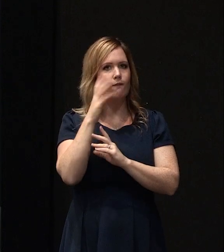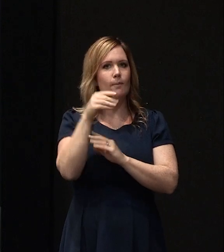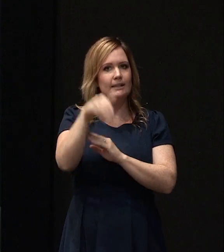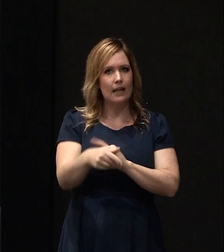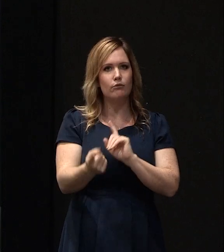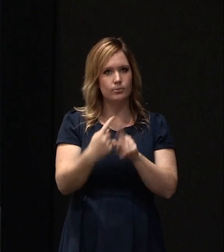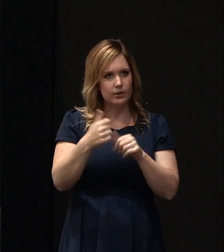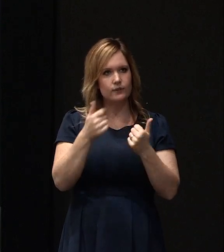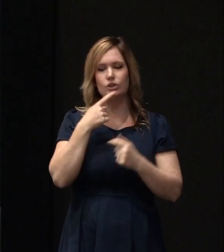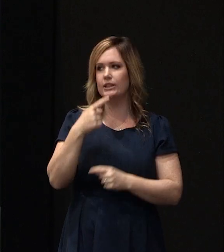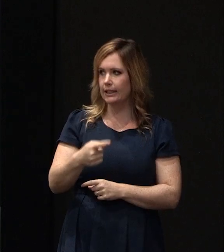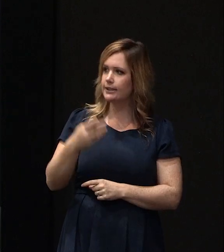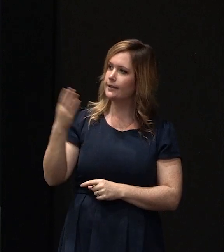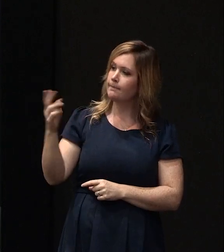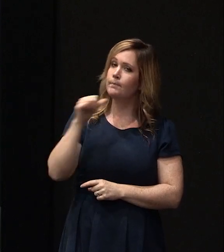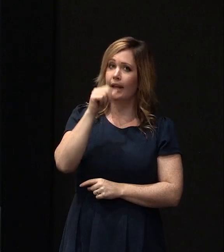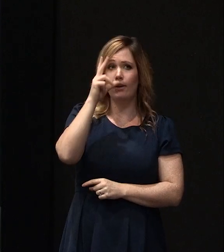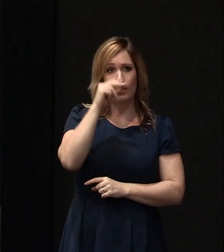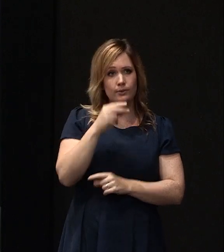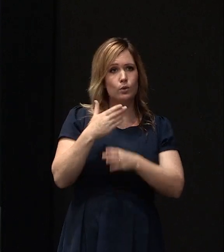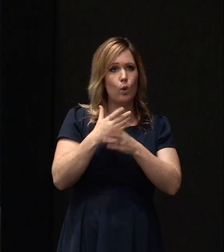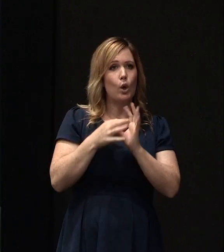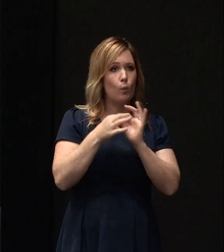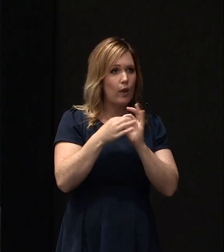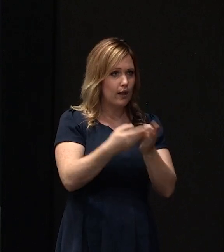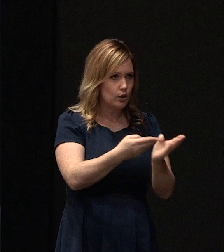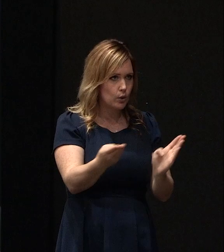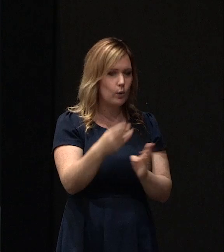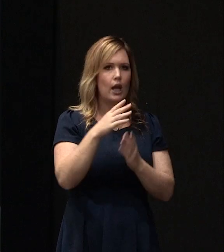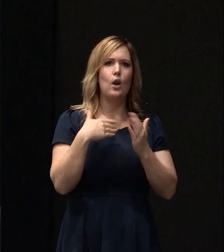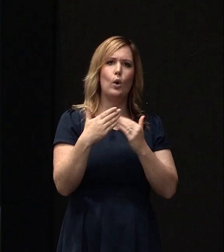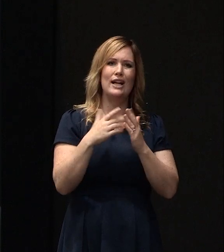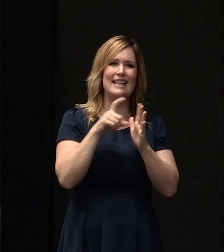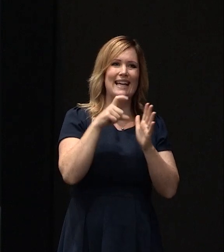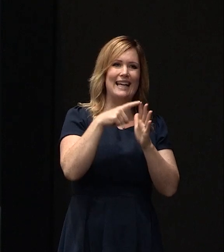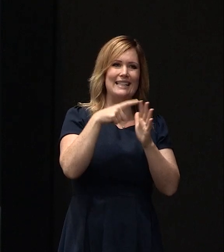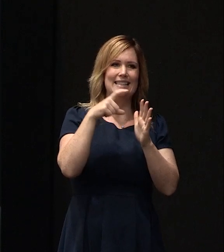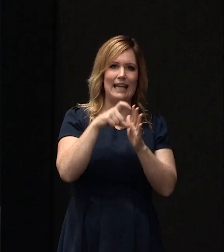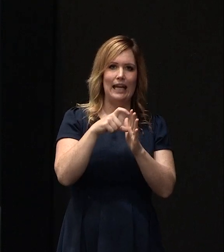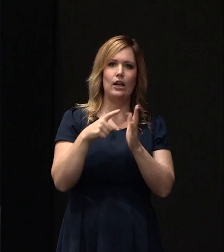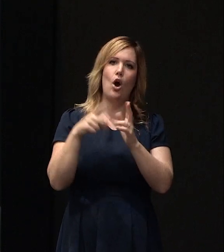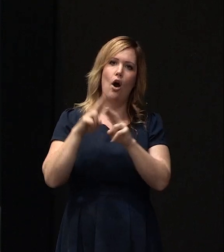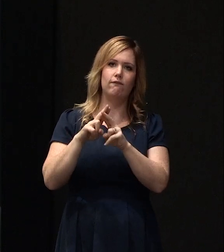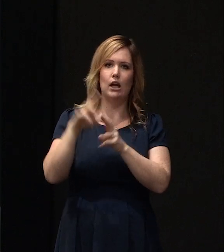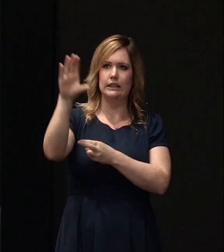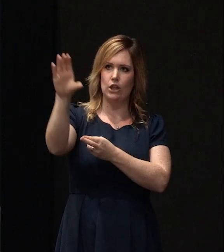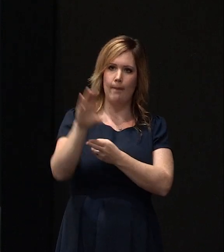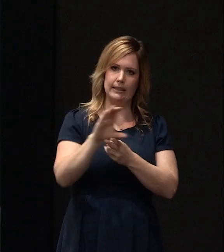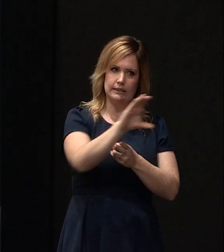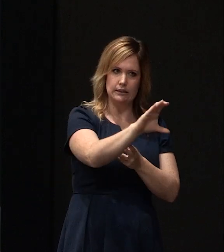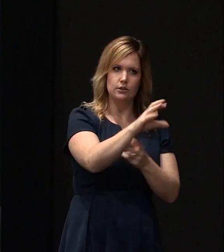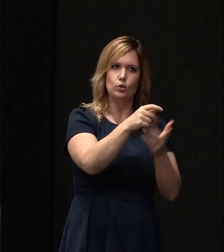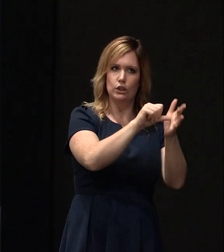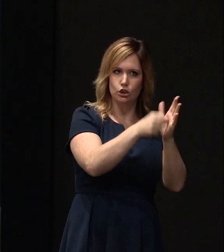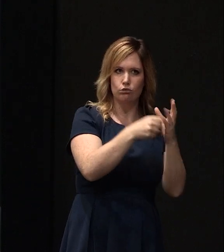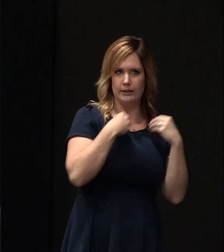there's an opportunity for us to work with you and arrange a deed of assignment over the land settlement, there are many situations we are able